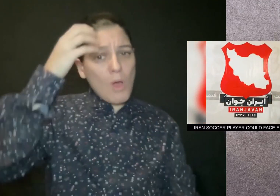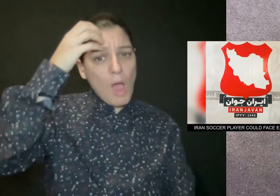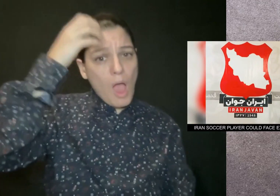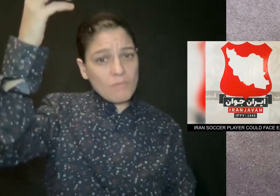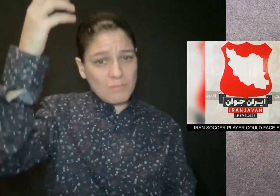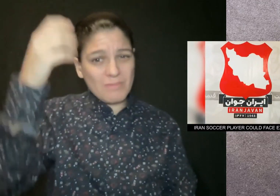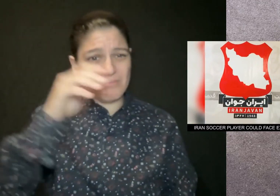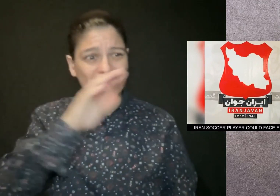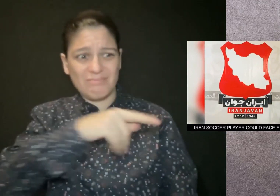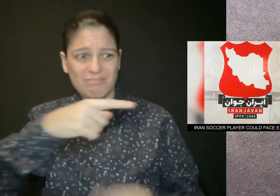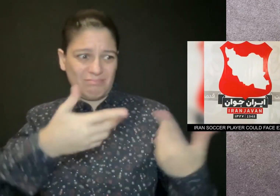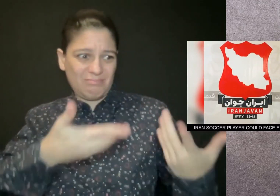protests in the country.